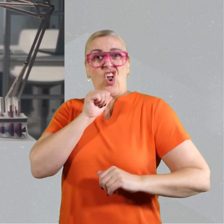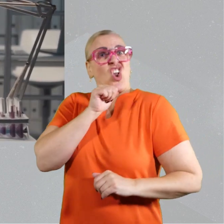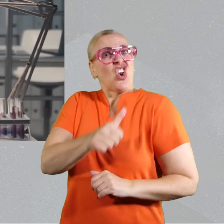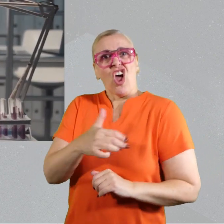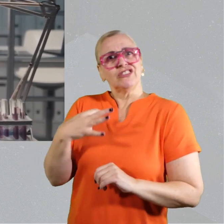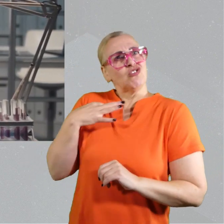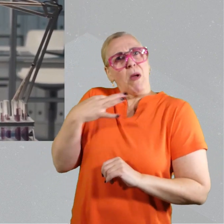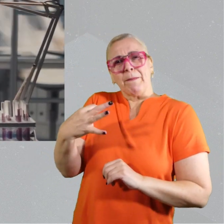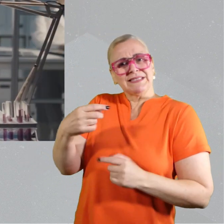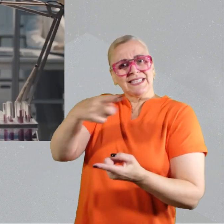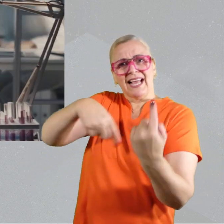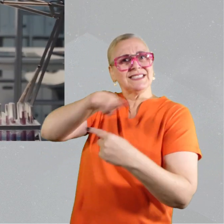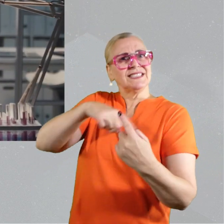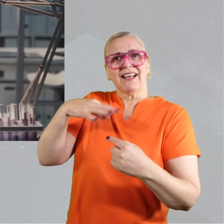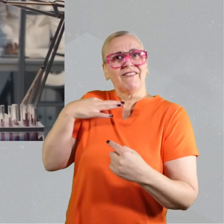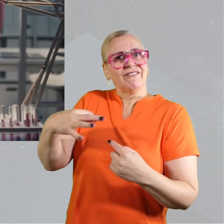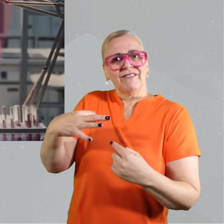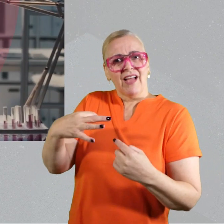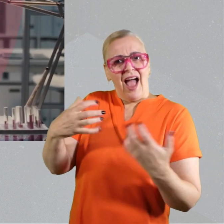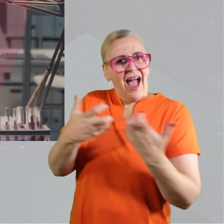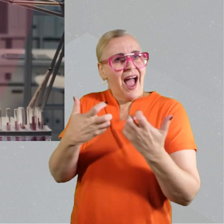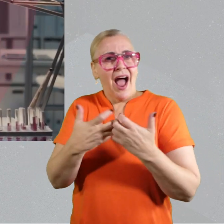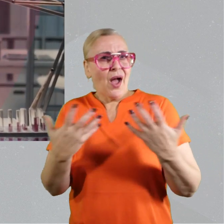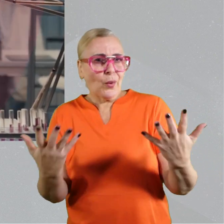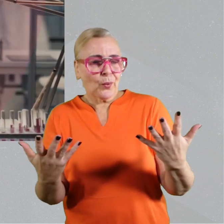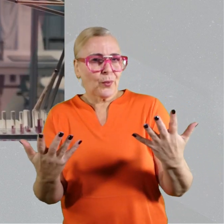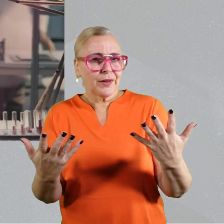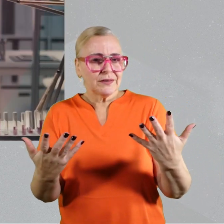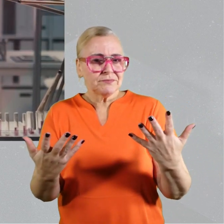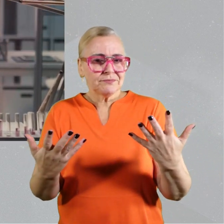success when it's not representative?